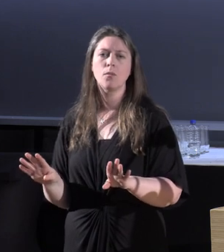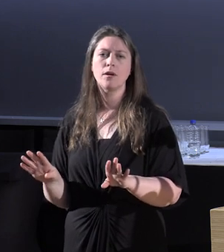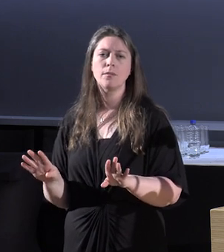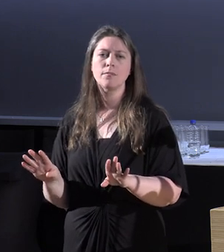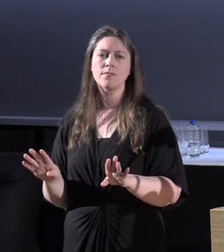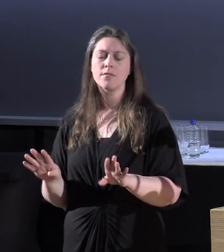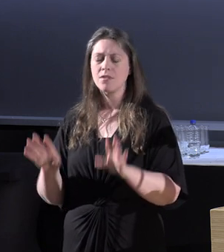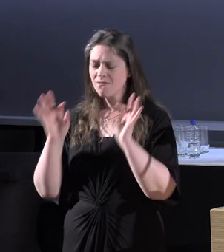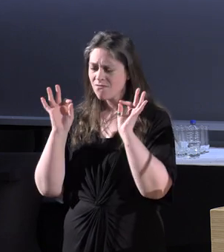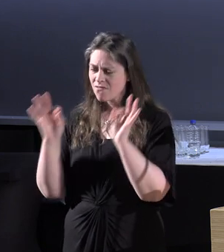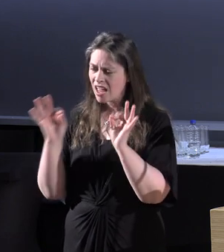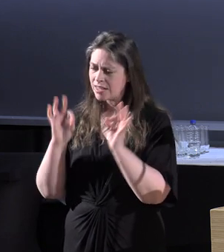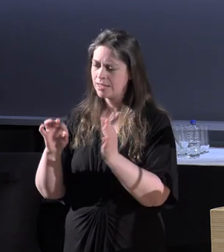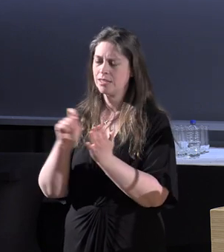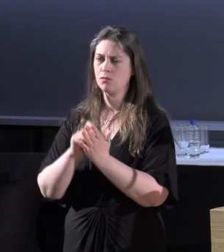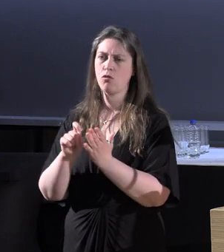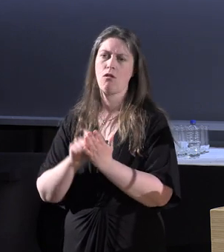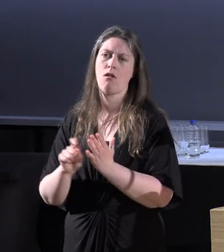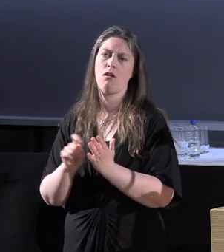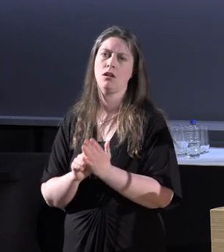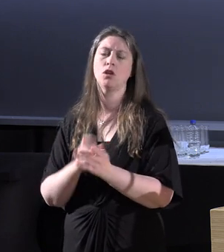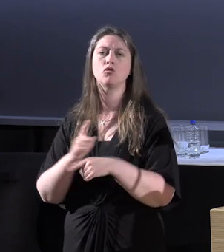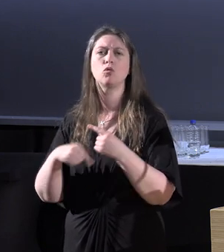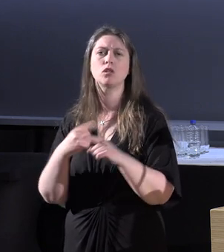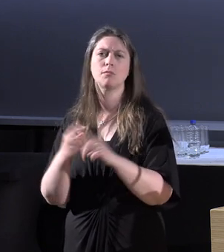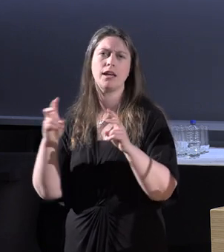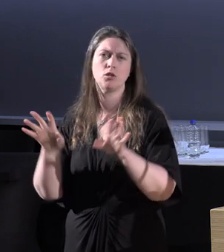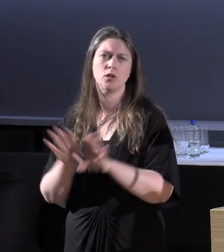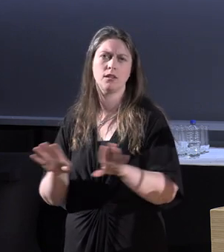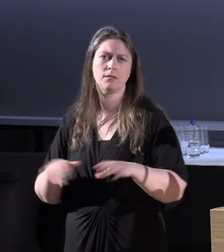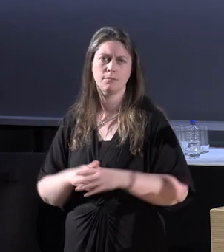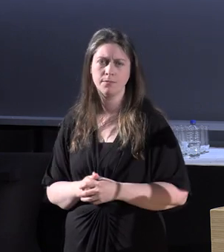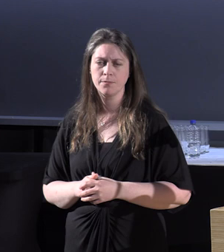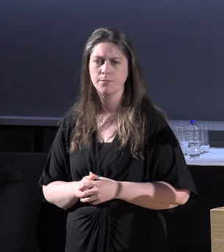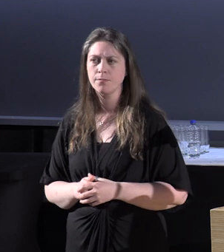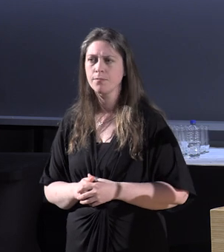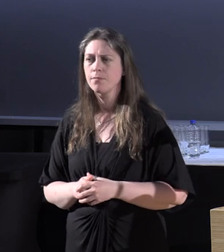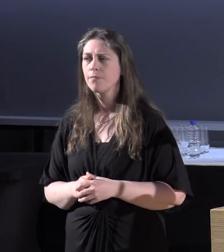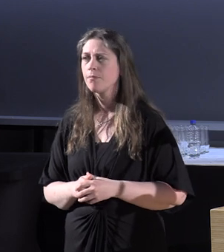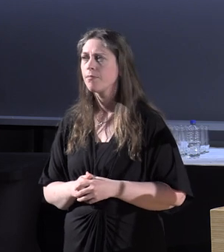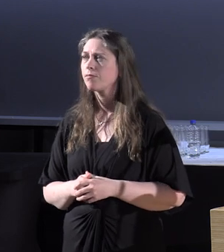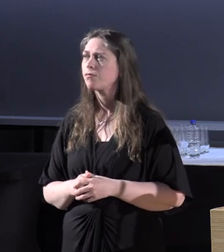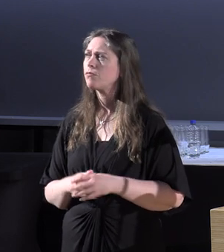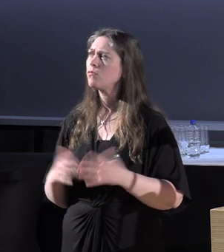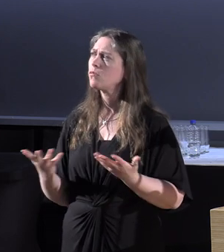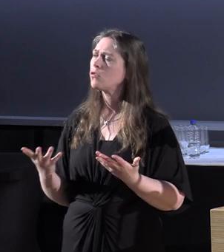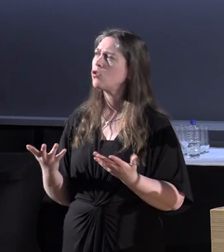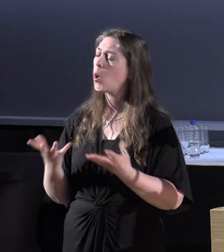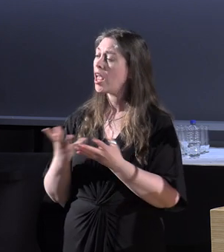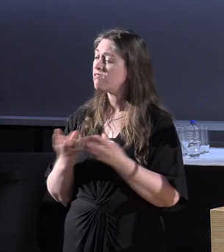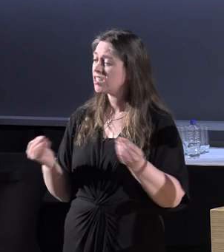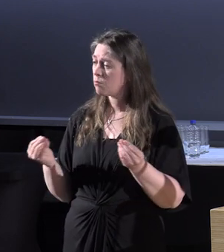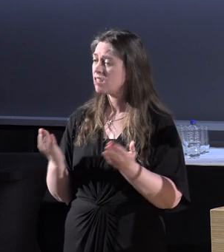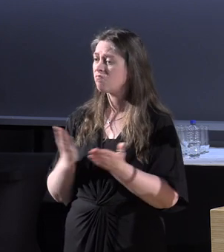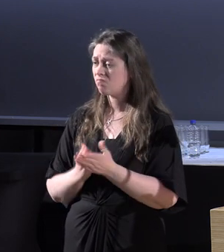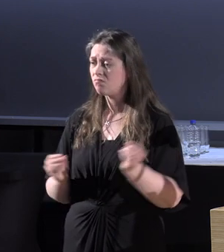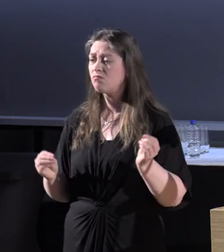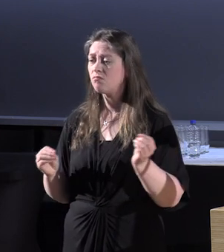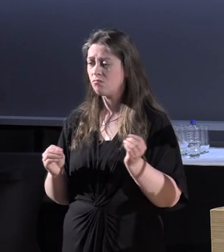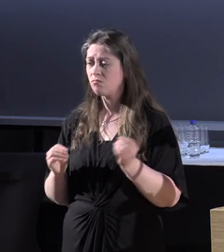fantastic writer talks about some of these issues. So the invisibility is a real problem.